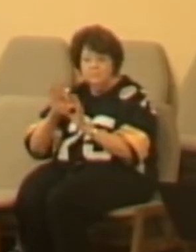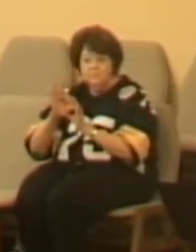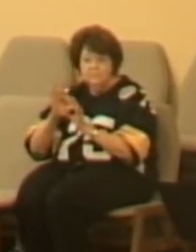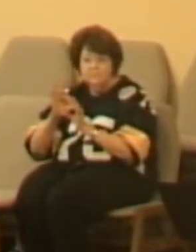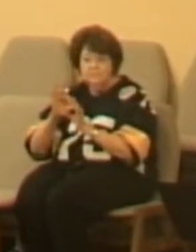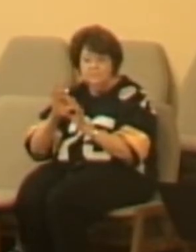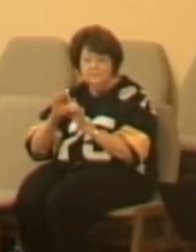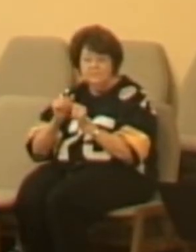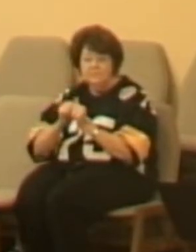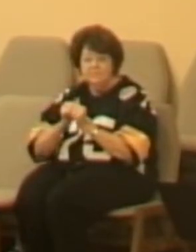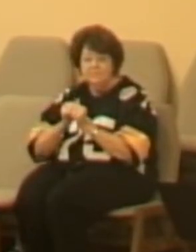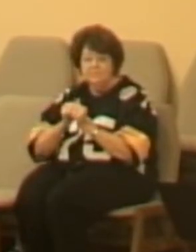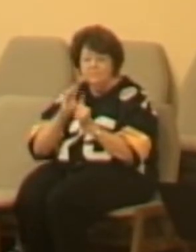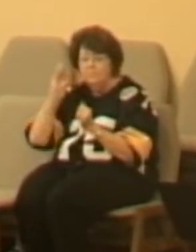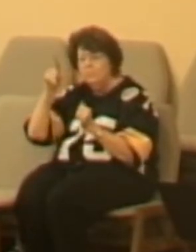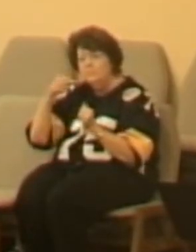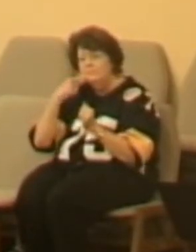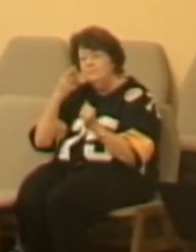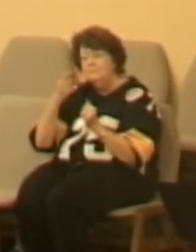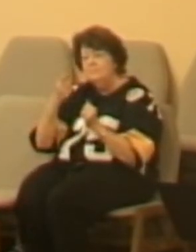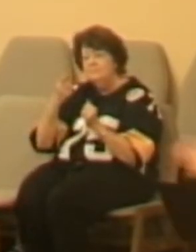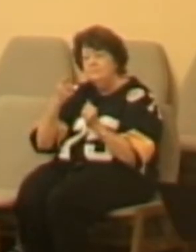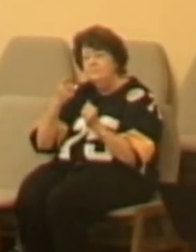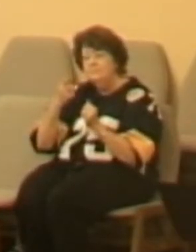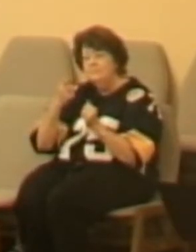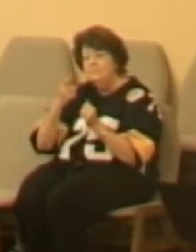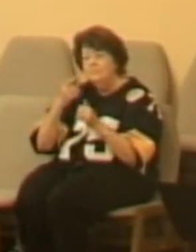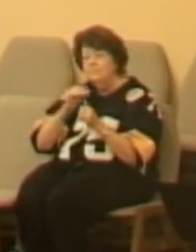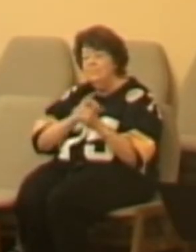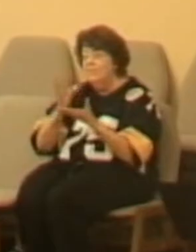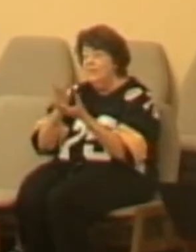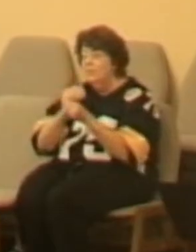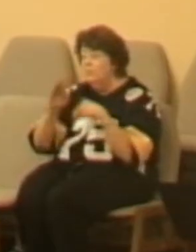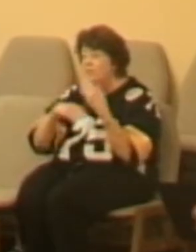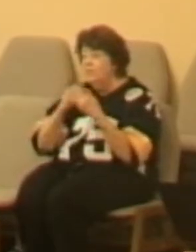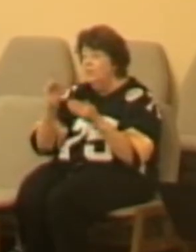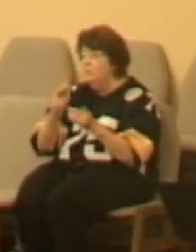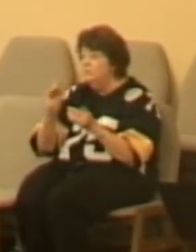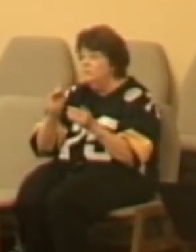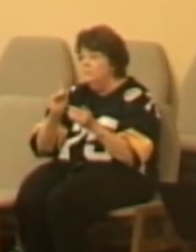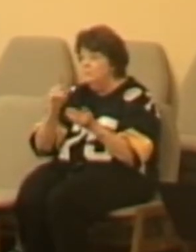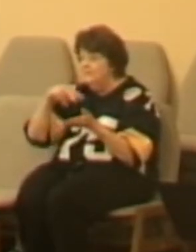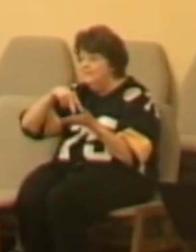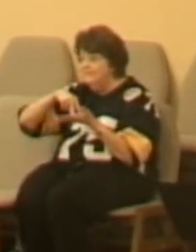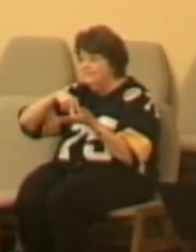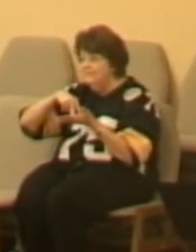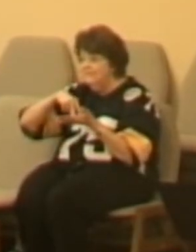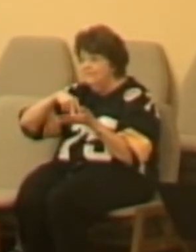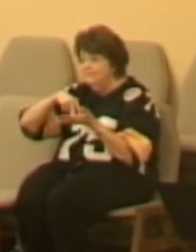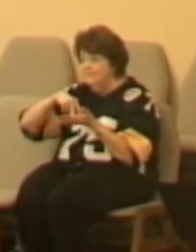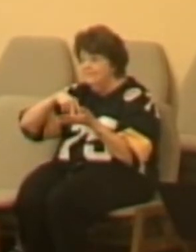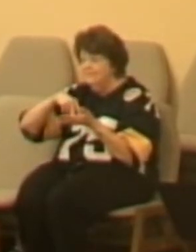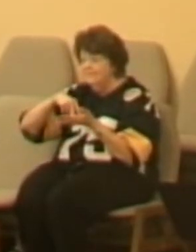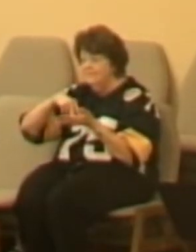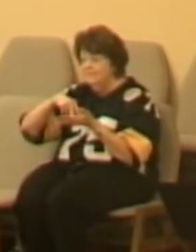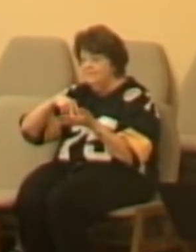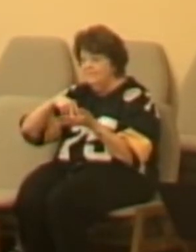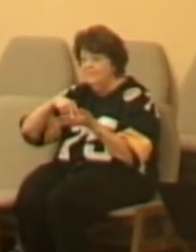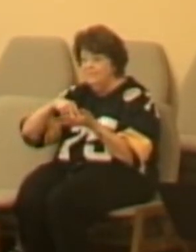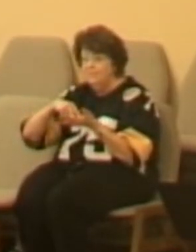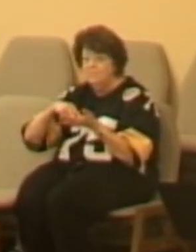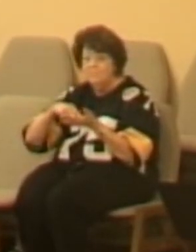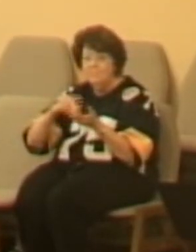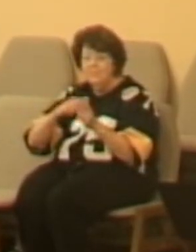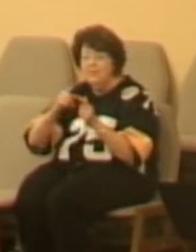stand up. I have a message for you. And he would launch his message. And now you all sit down. Now, all of you who are Republican,